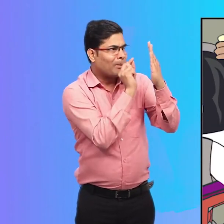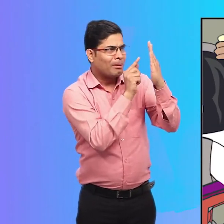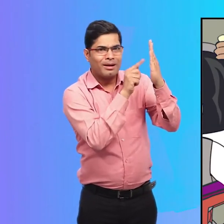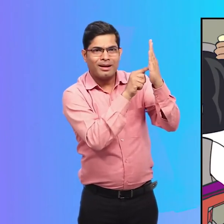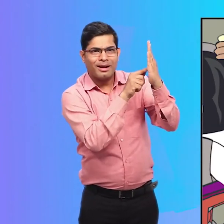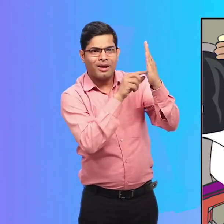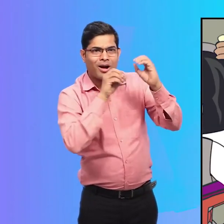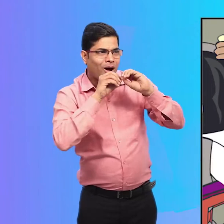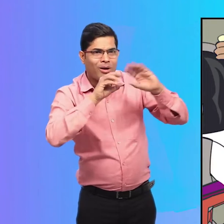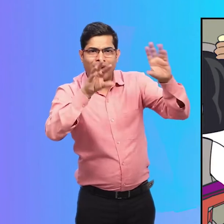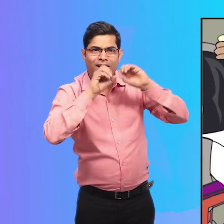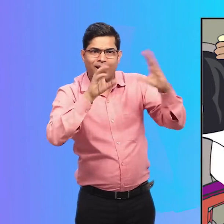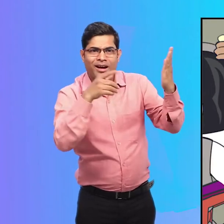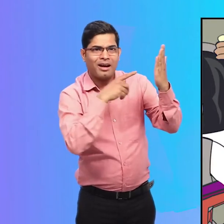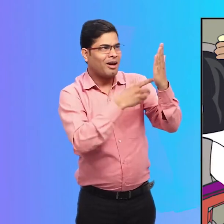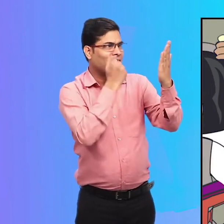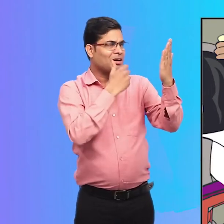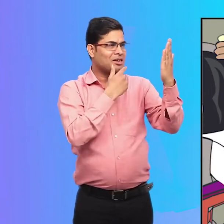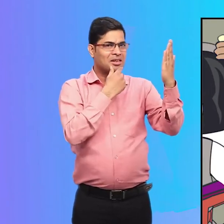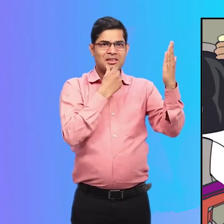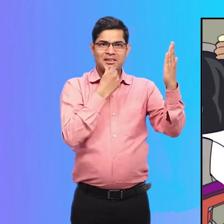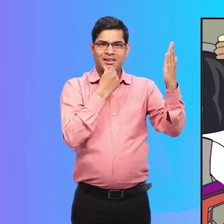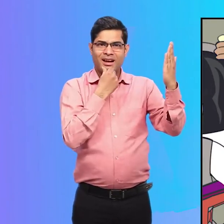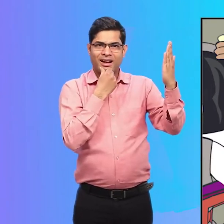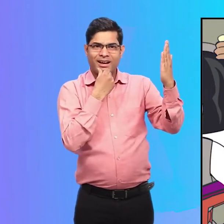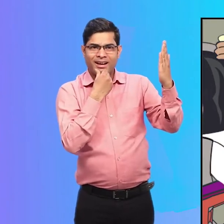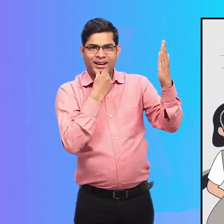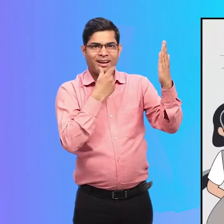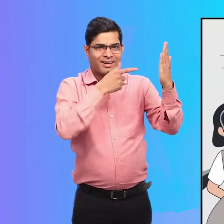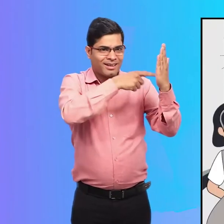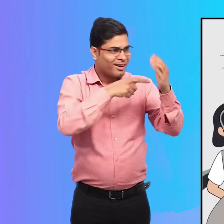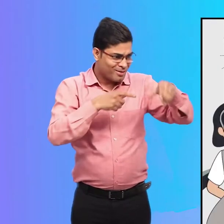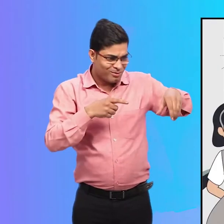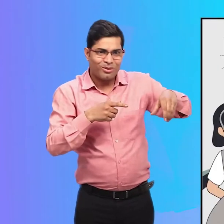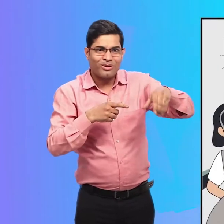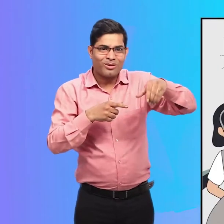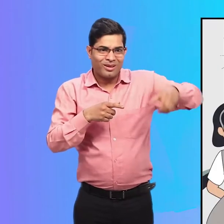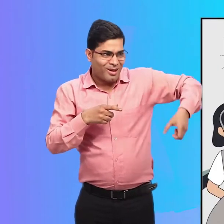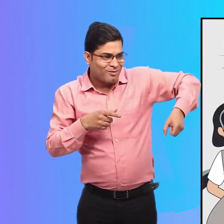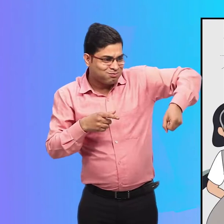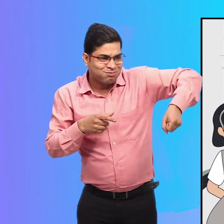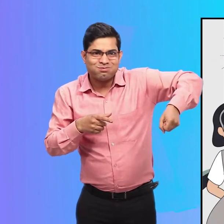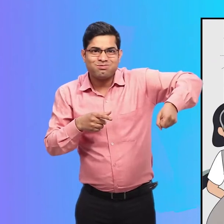grab bars to hold on to